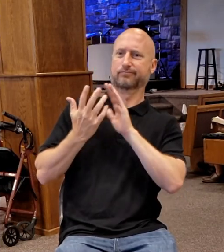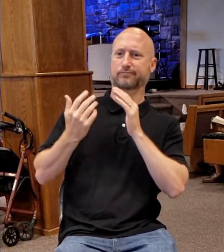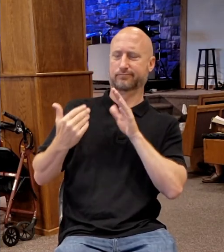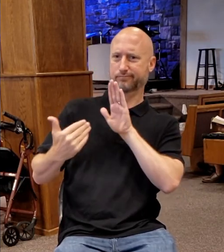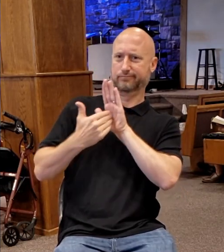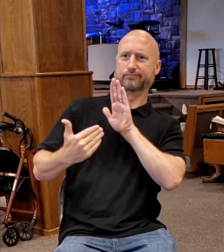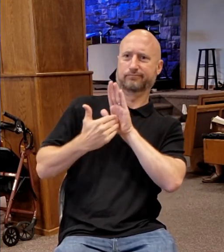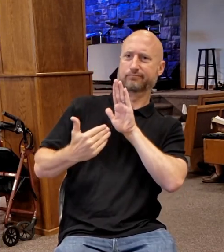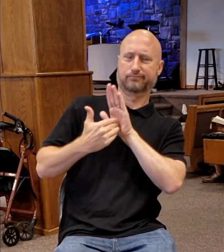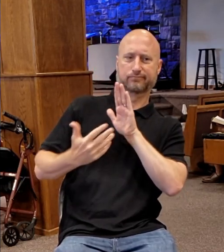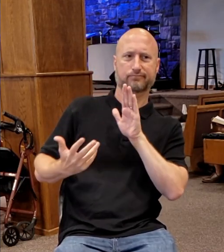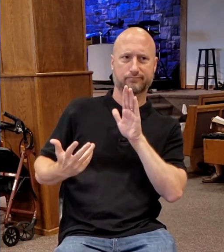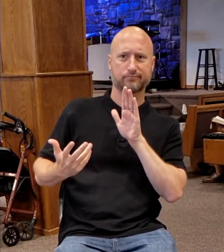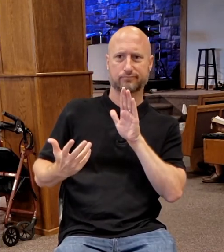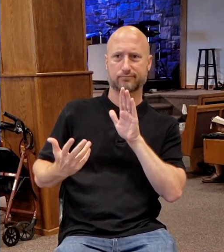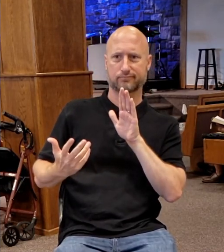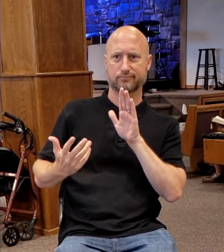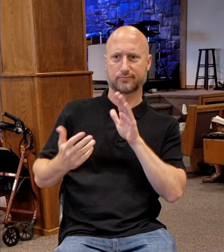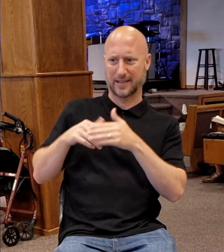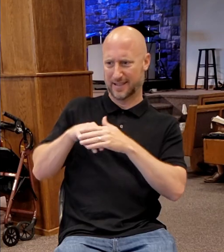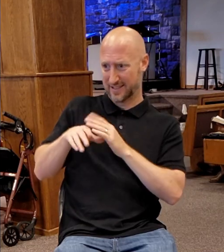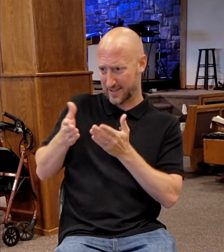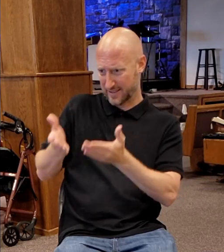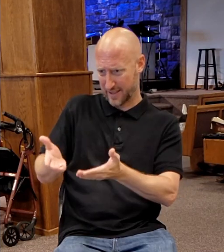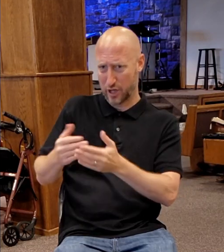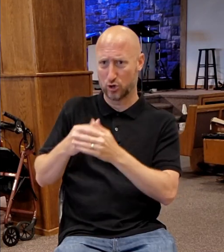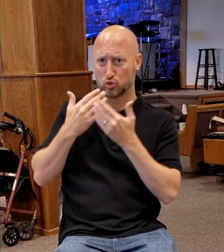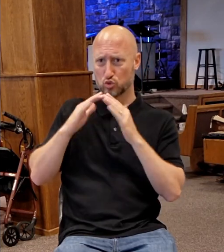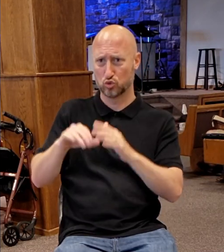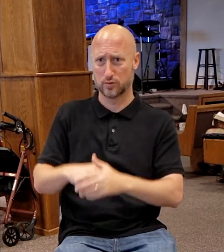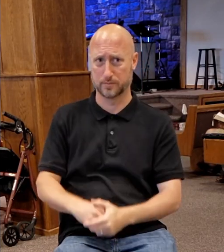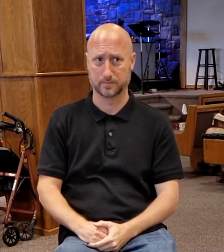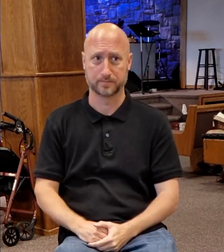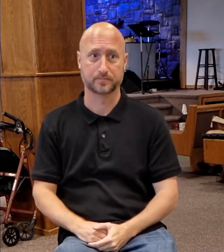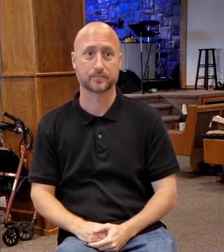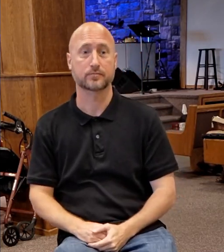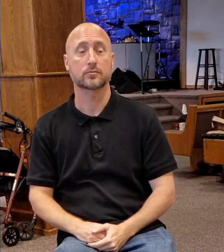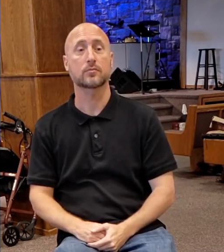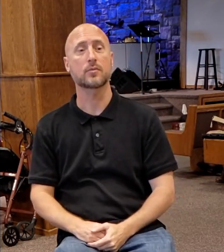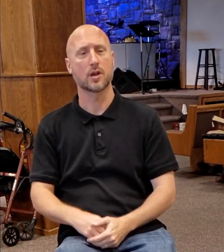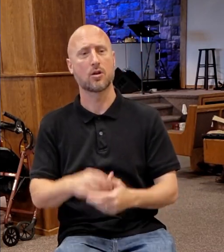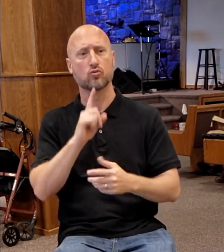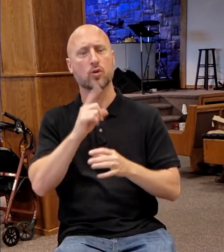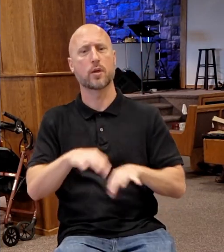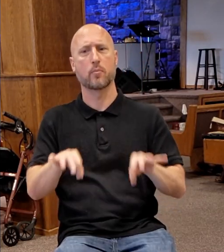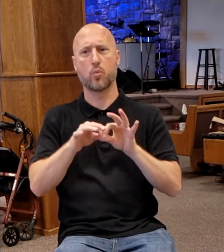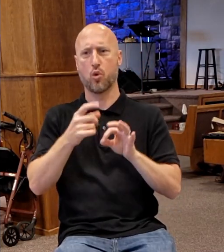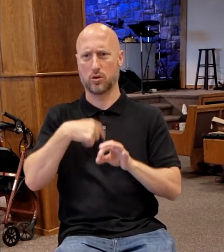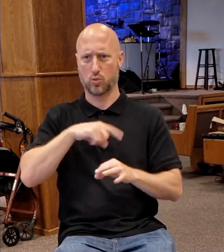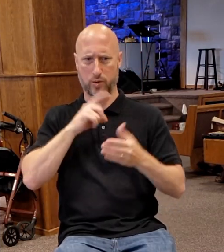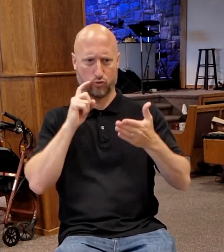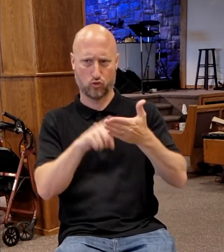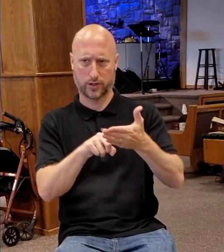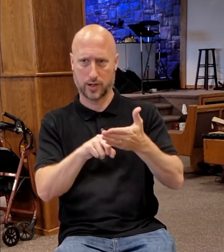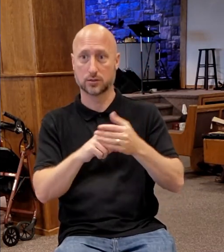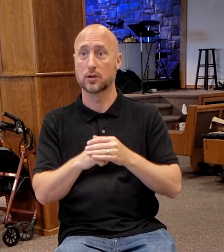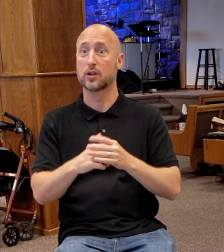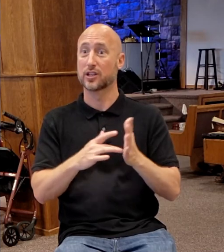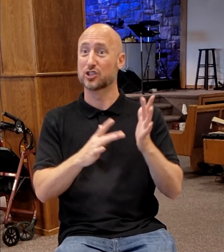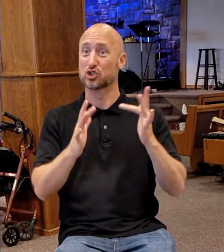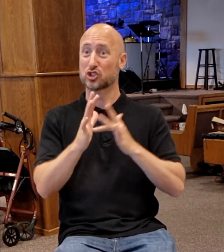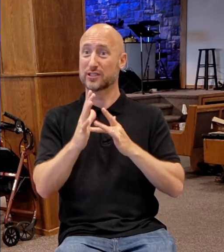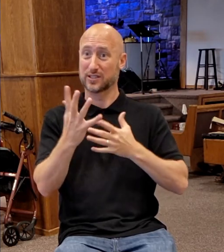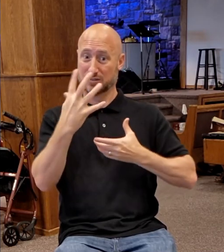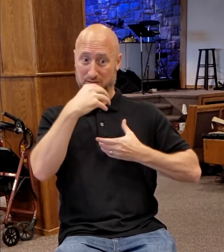to step into that place. And it's important for us to see it because, look, Christ dwells in our hearts.